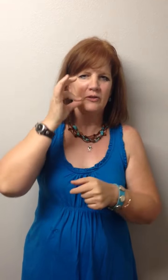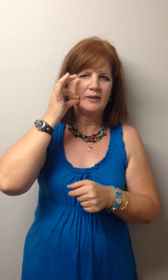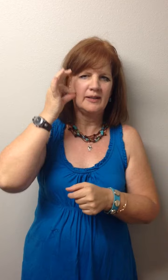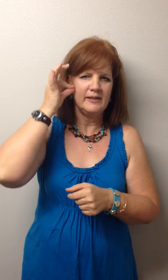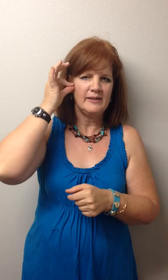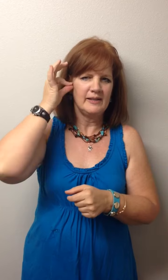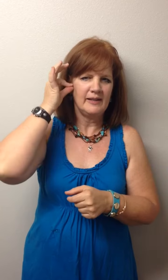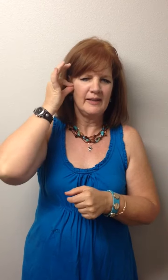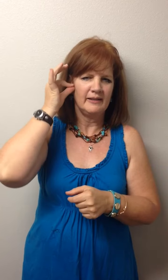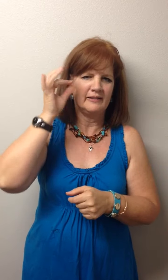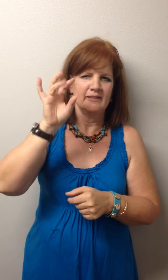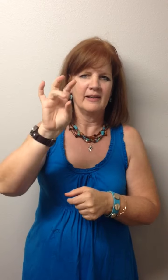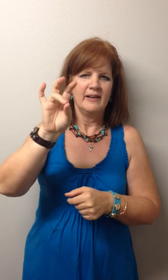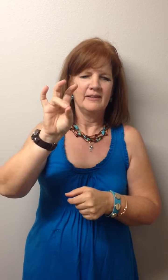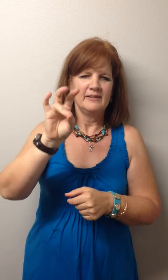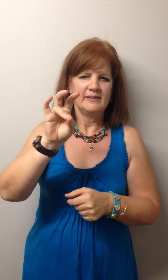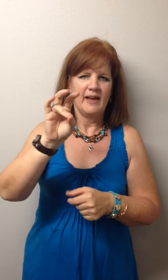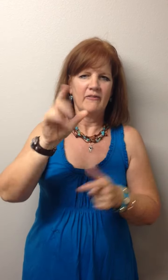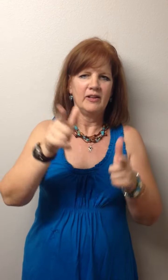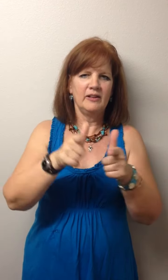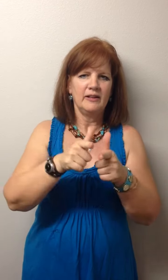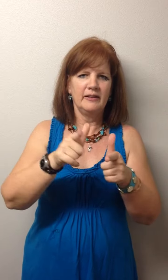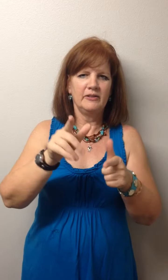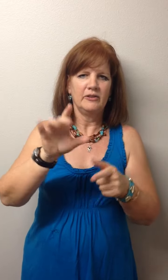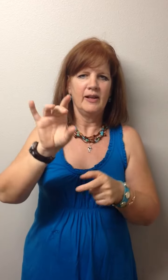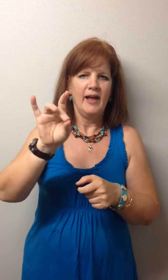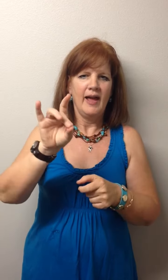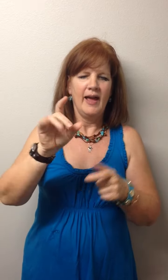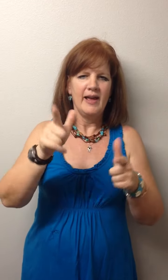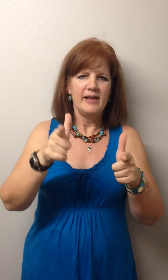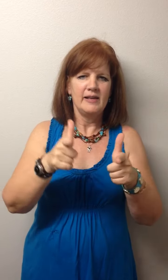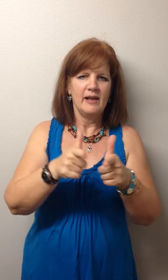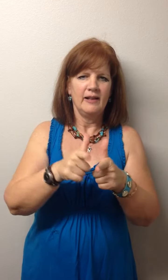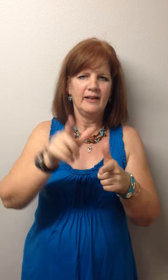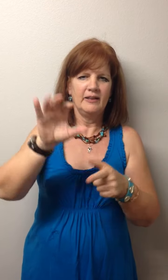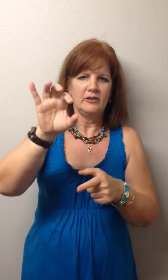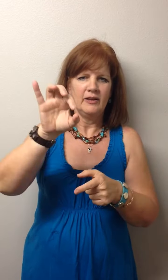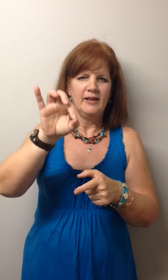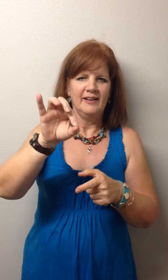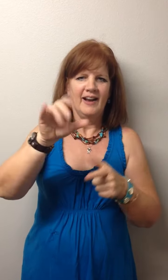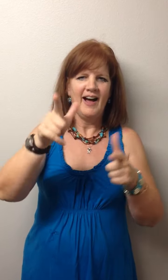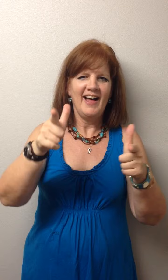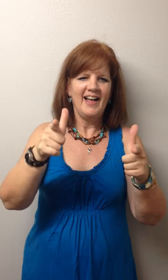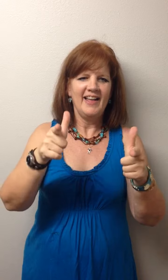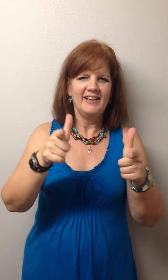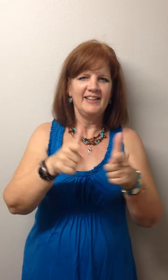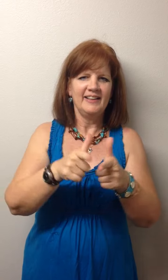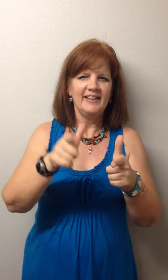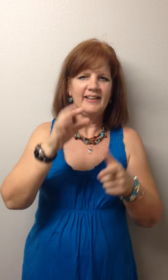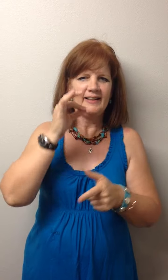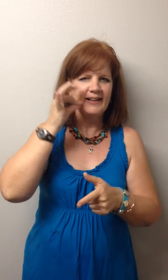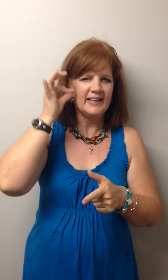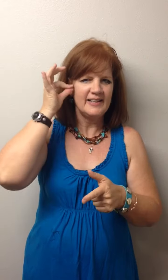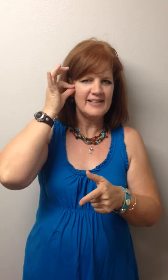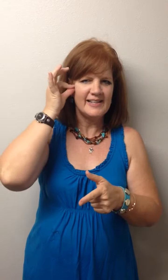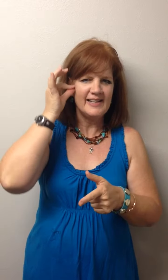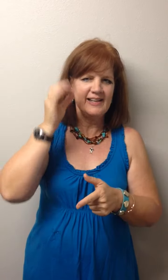Indians, 7 little, 8 little, 9 little Indians,